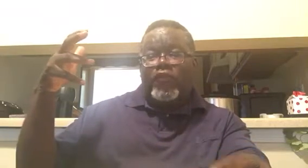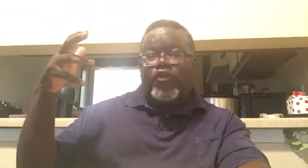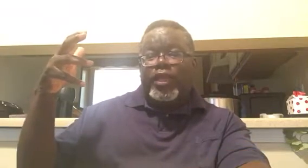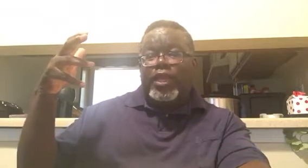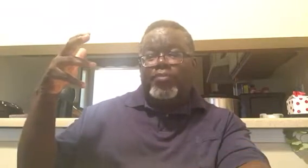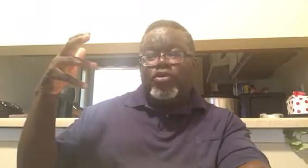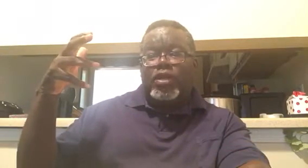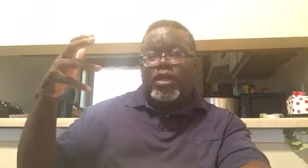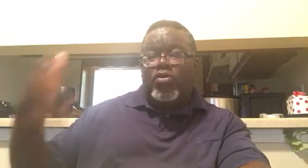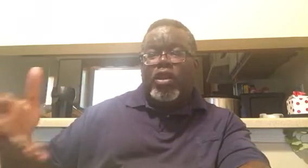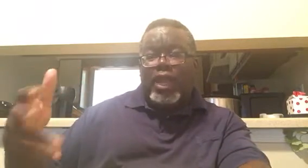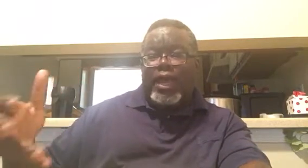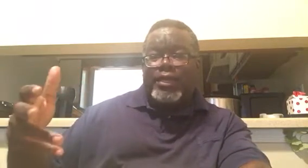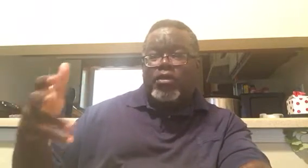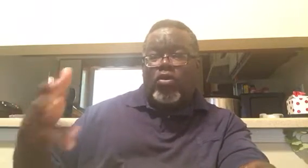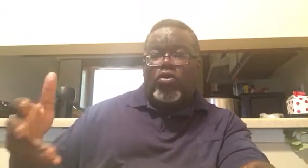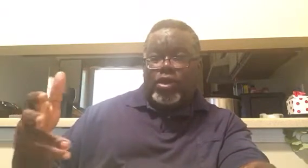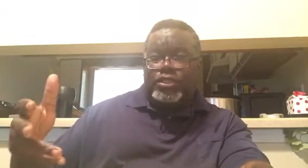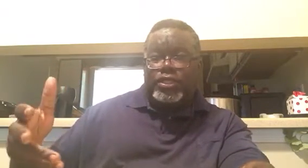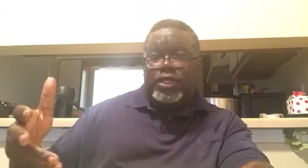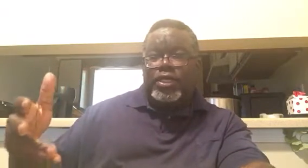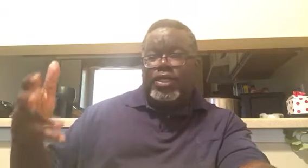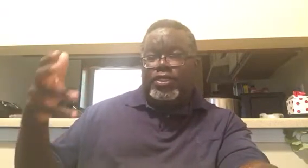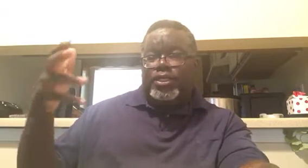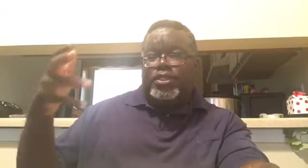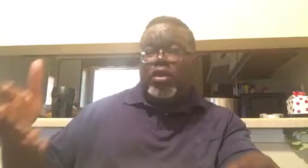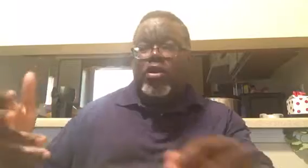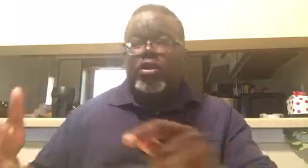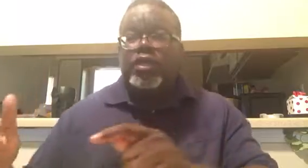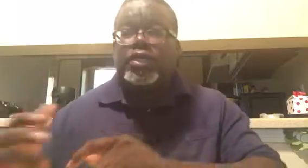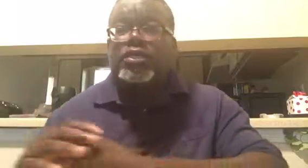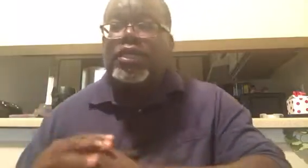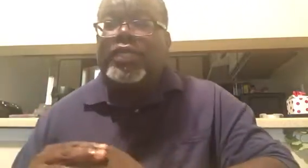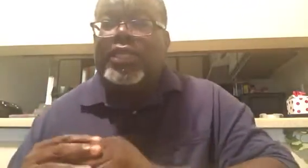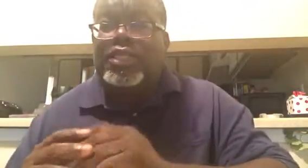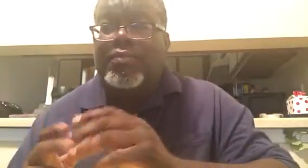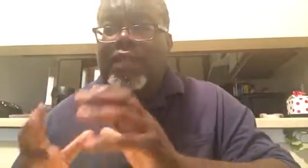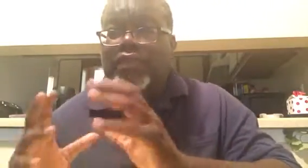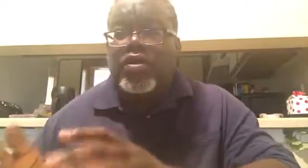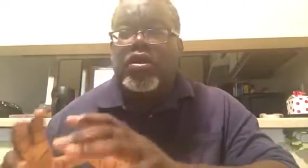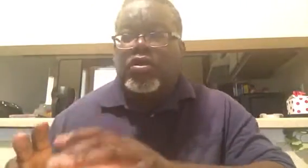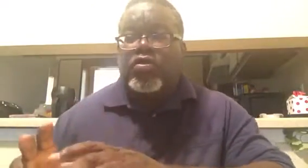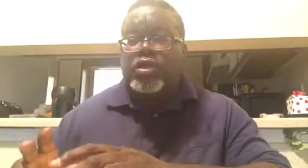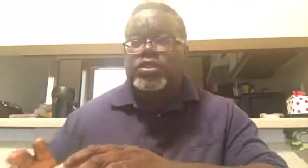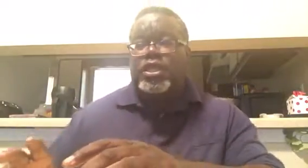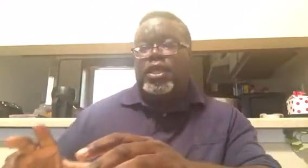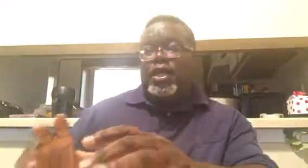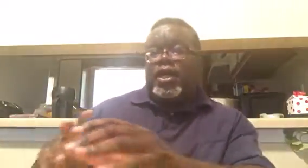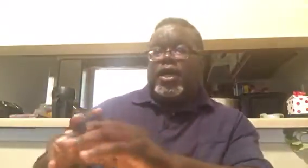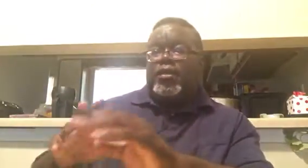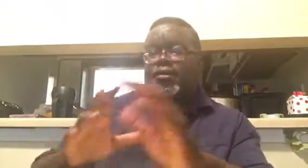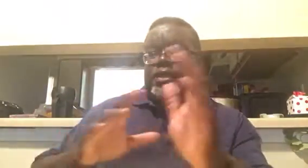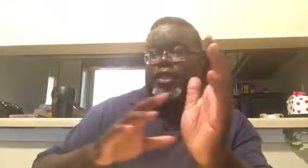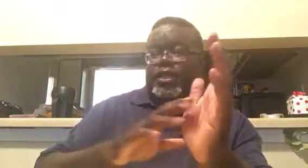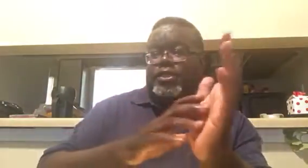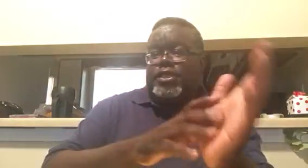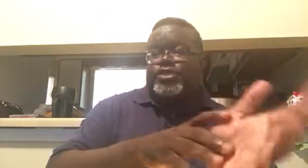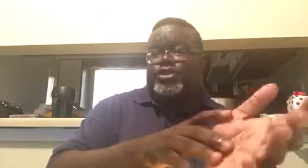offering, I'm offering, doing an online course. It's the third is, it's actually my third course. Uh, I did sessions